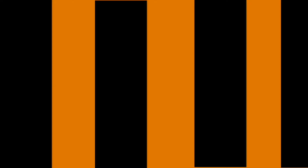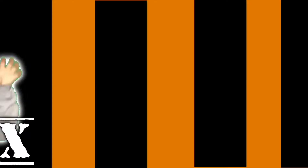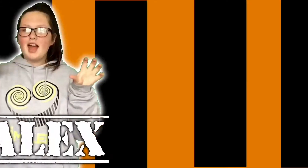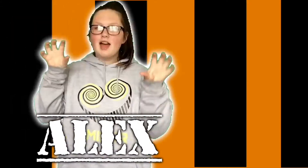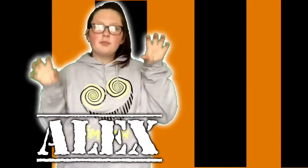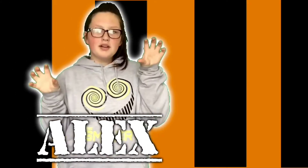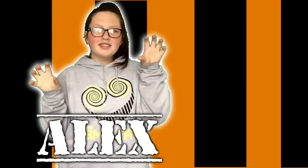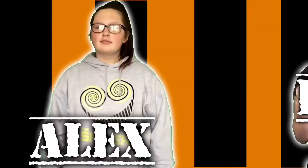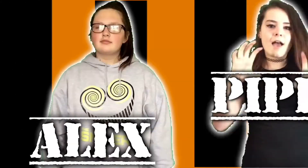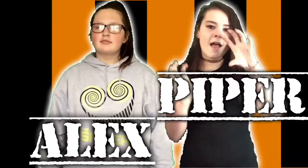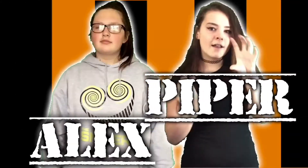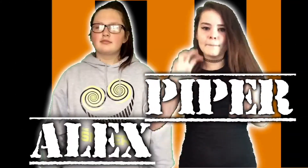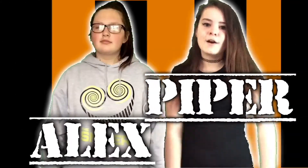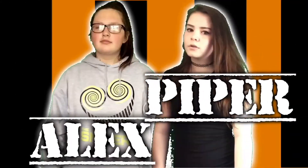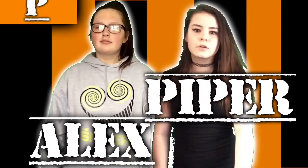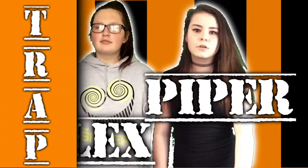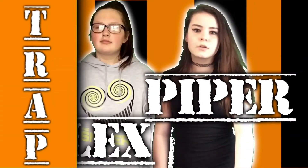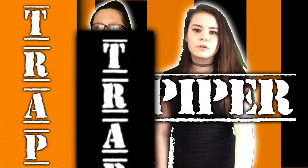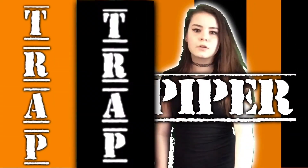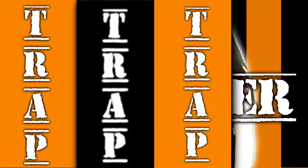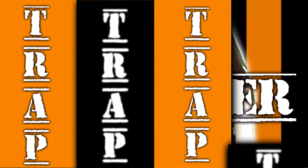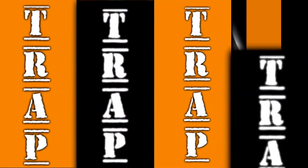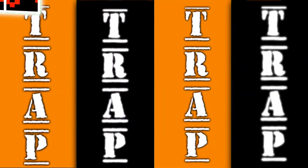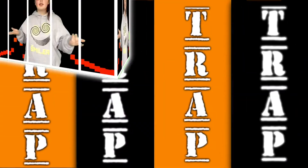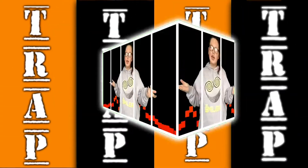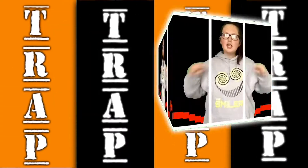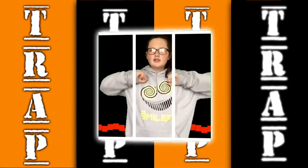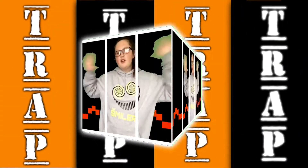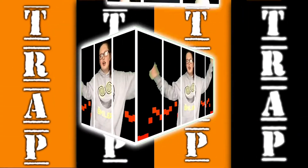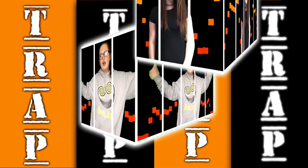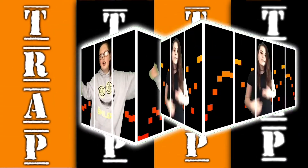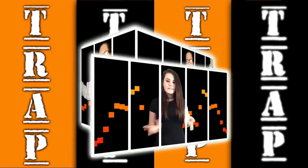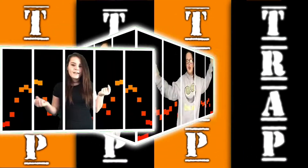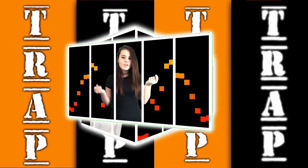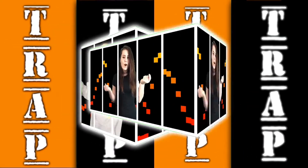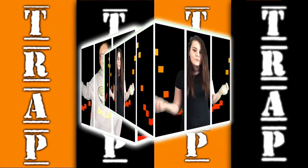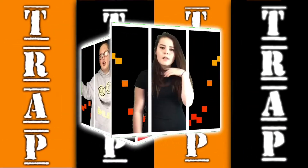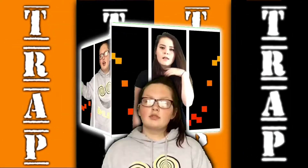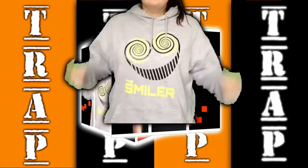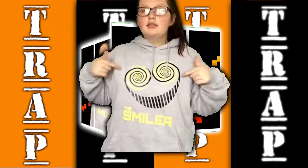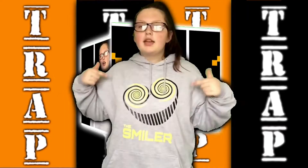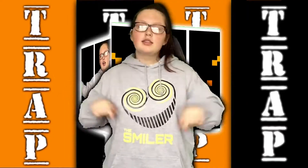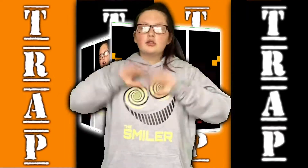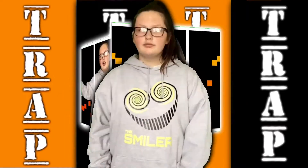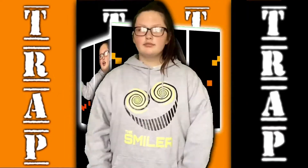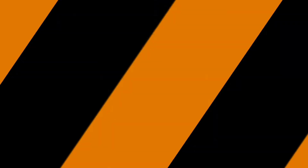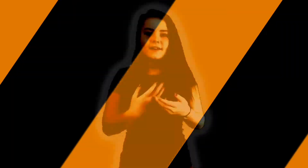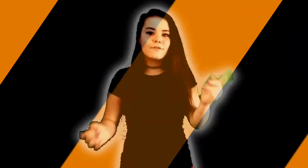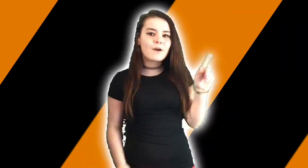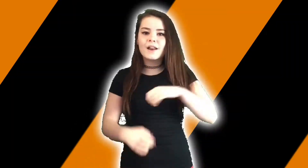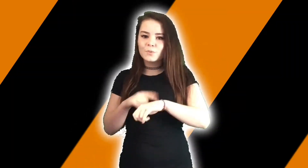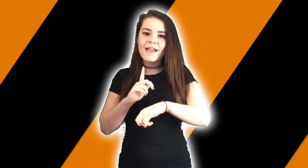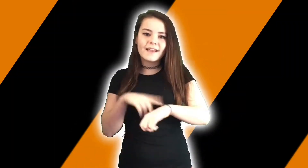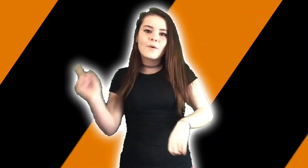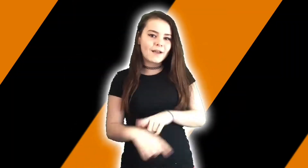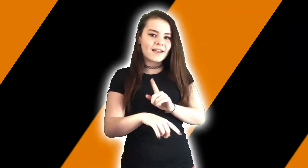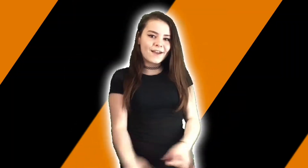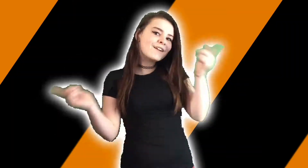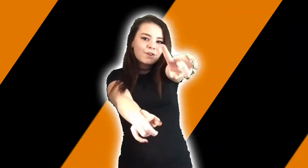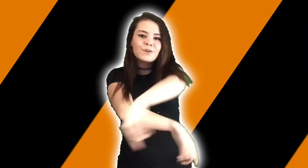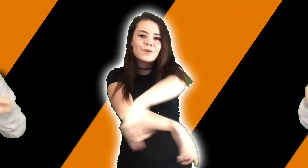Animals, the animals, trap, trap, trap till the cages fall The cages fall, the day is new And everyone is waiting, waiting on you